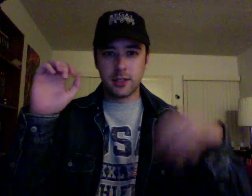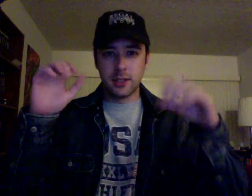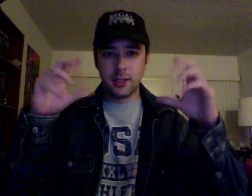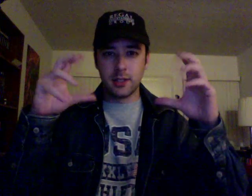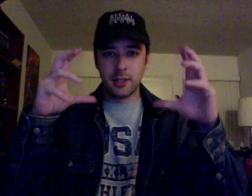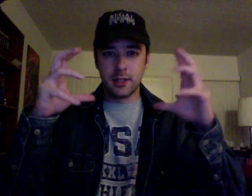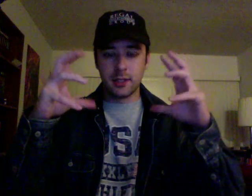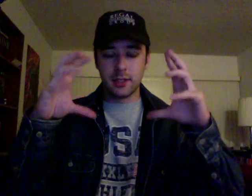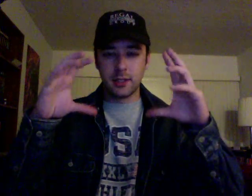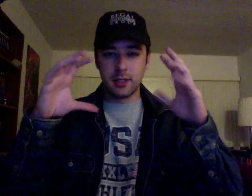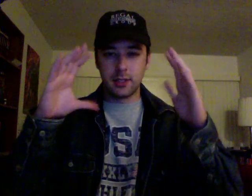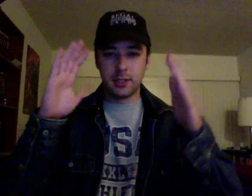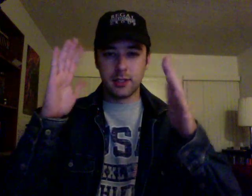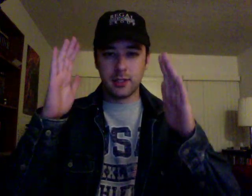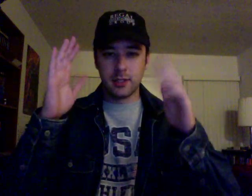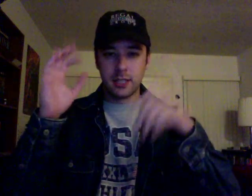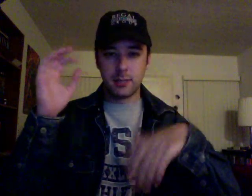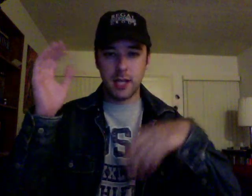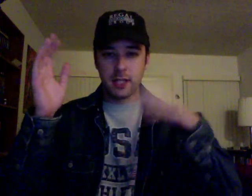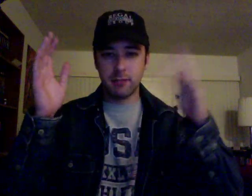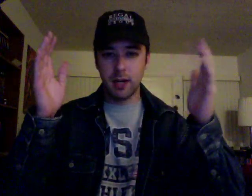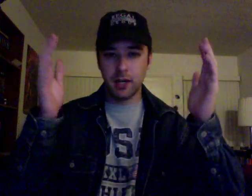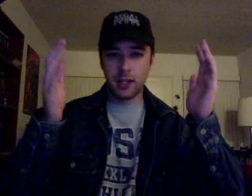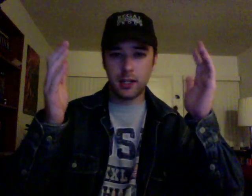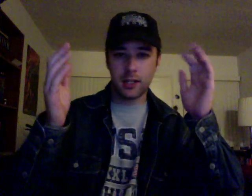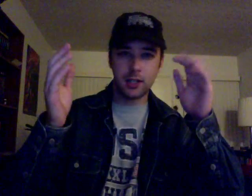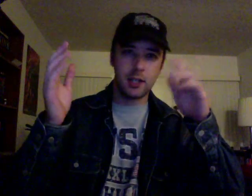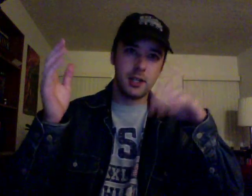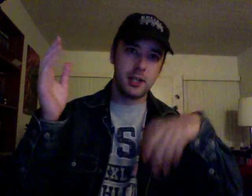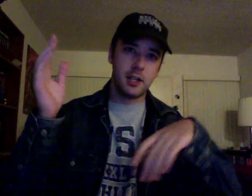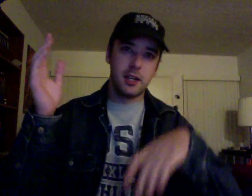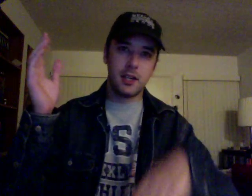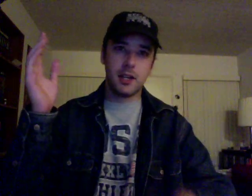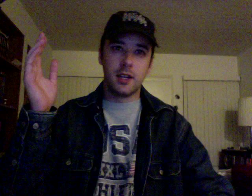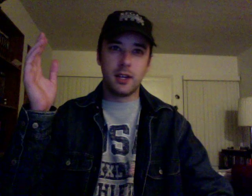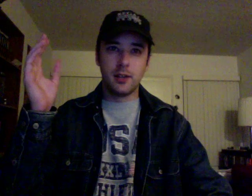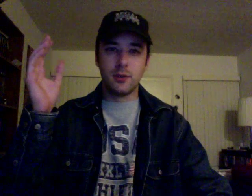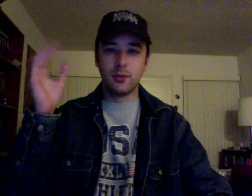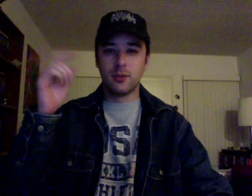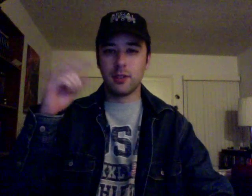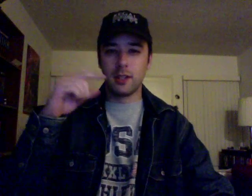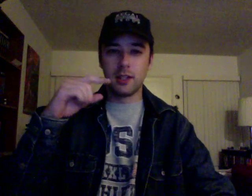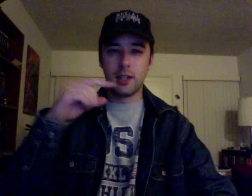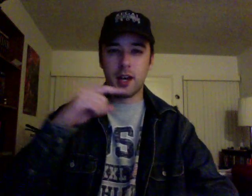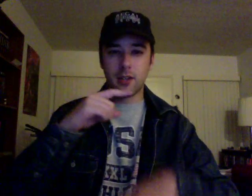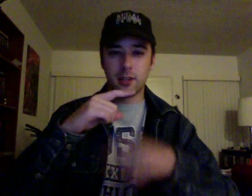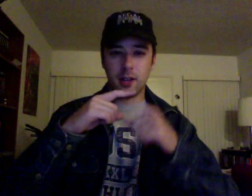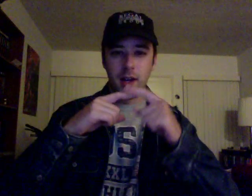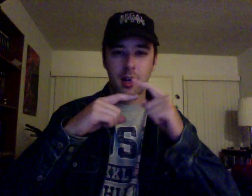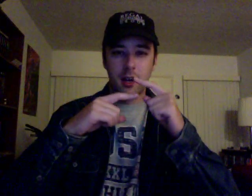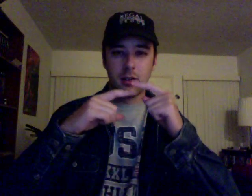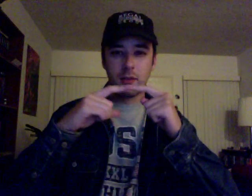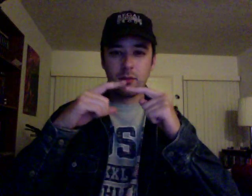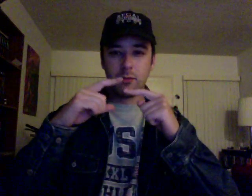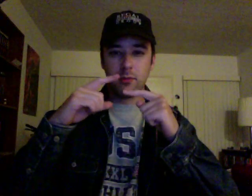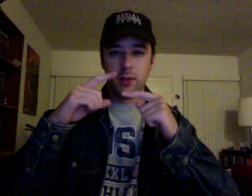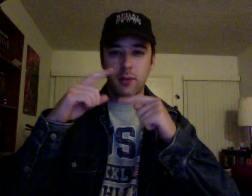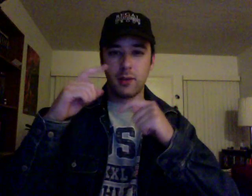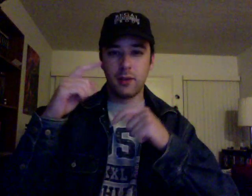space monk, who's really the doctor guy, or maybe he's